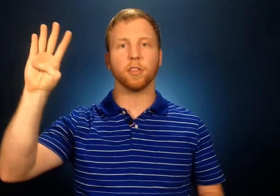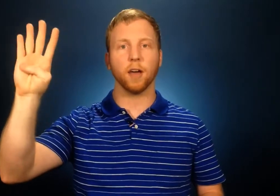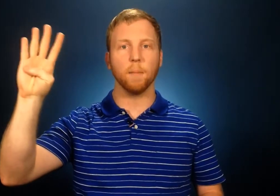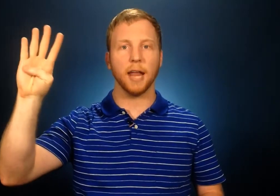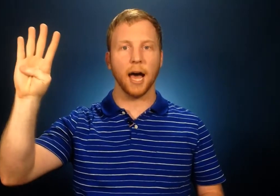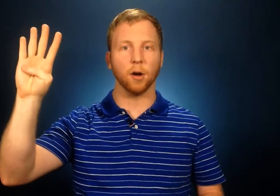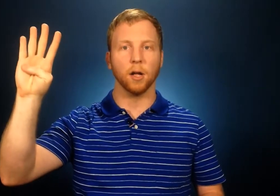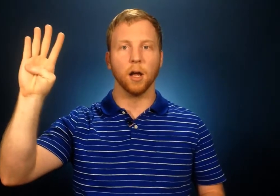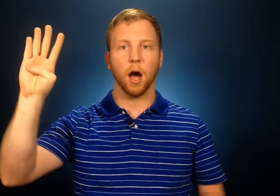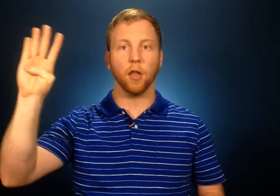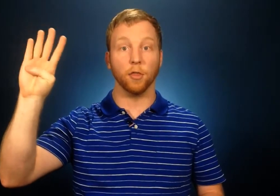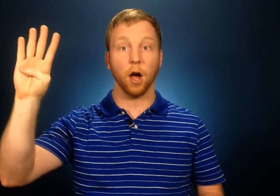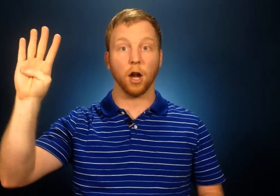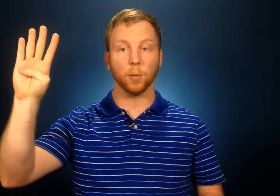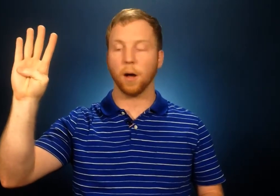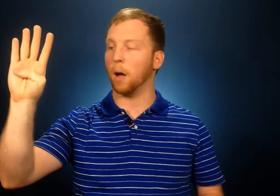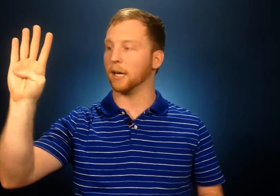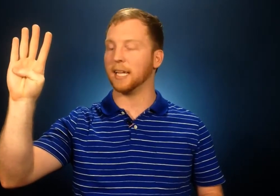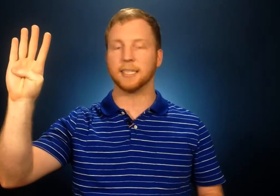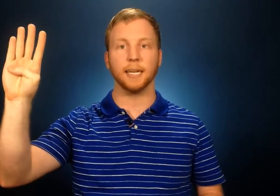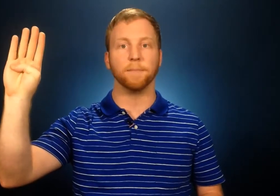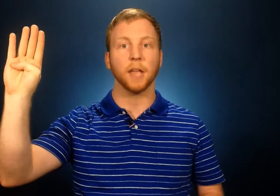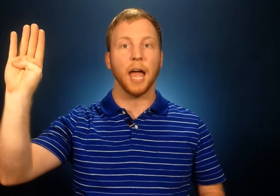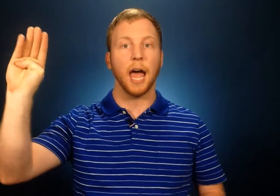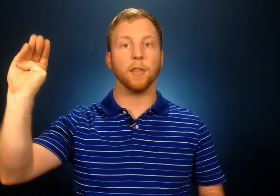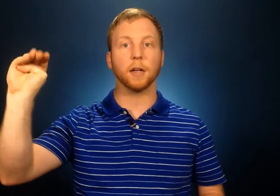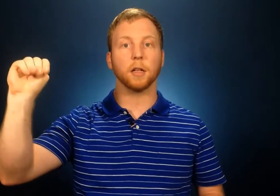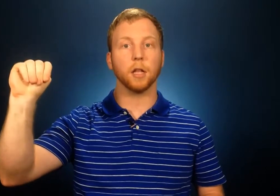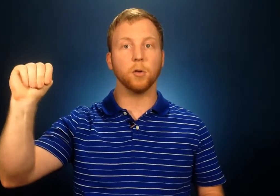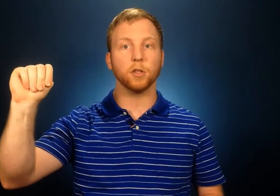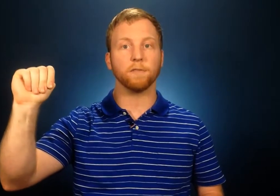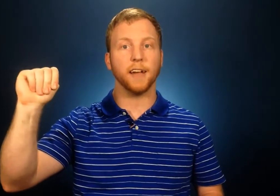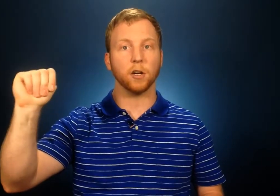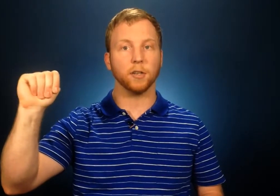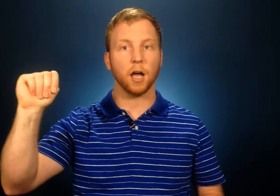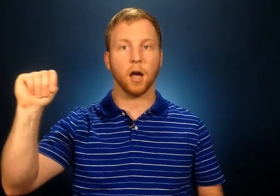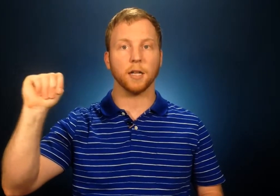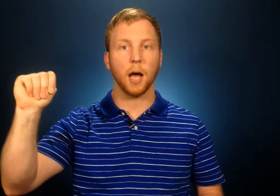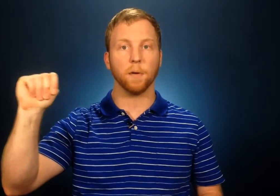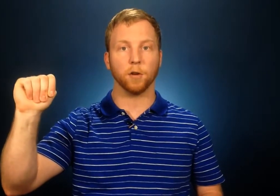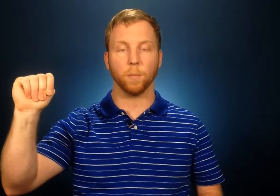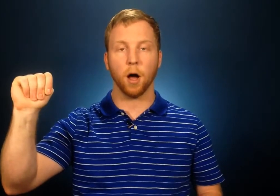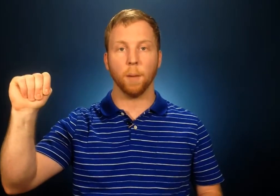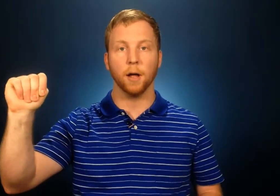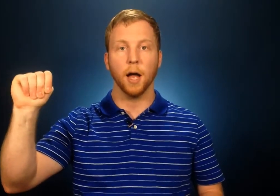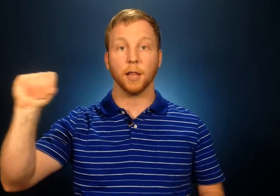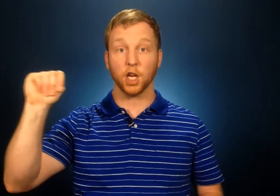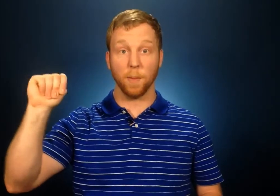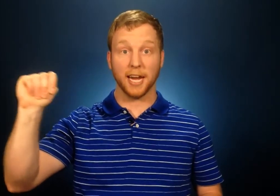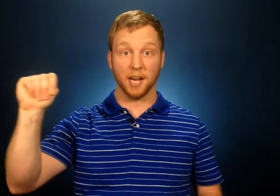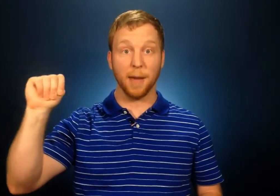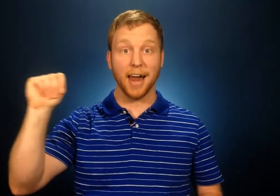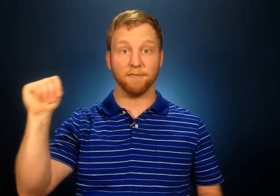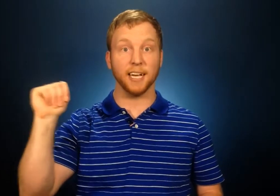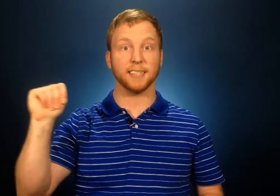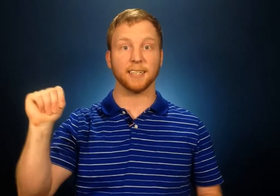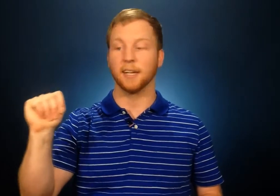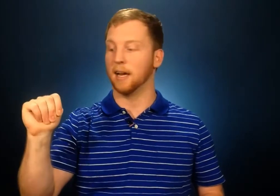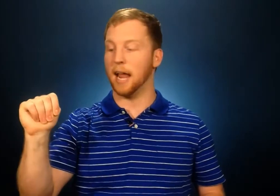thumb down on on your palm against it and then close your fingers on top of your palm like you're making a bad fist. Now